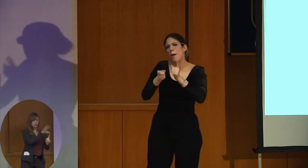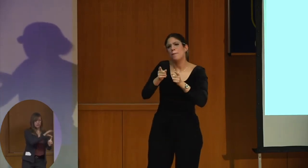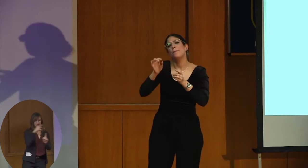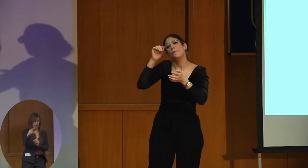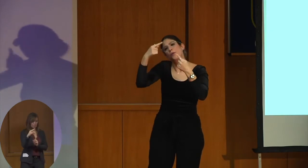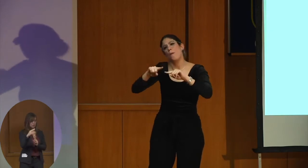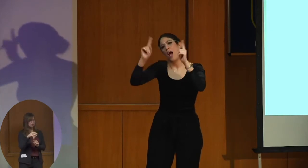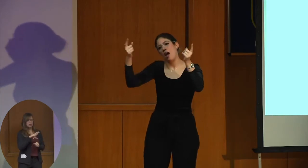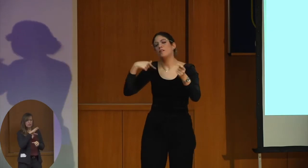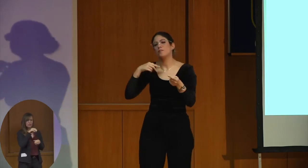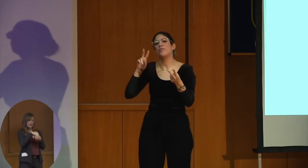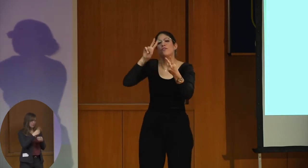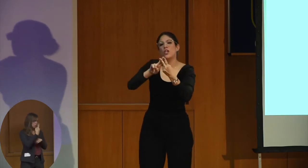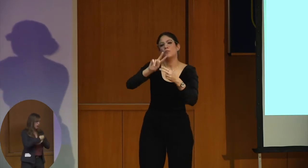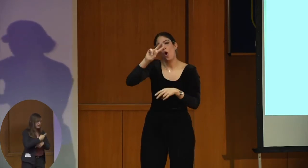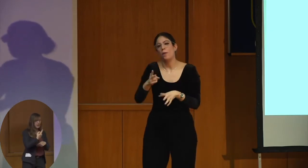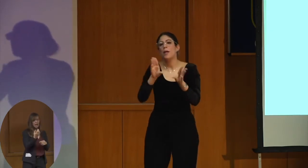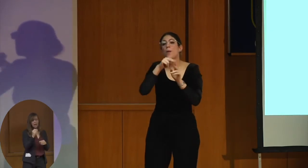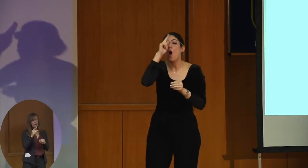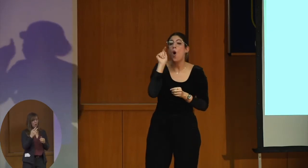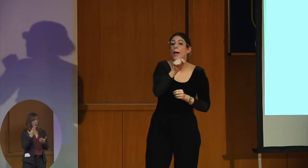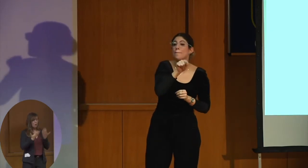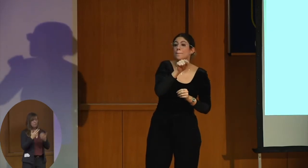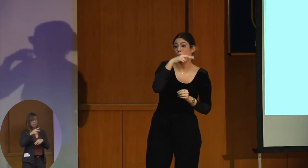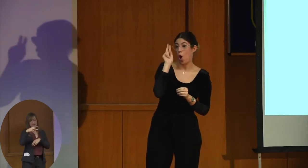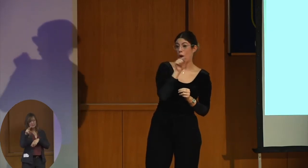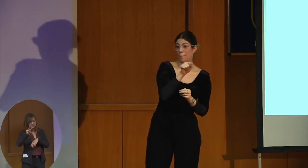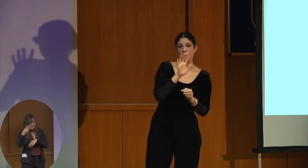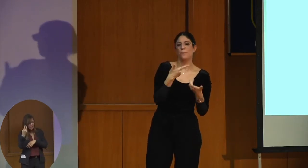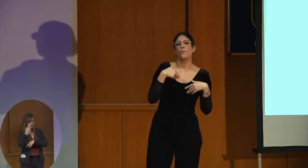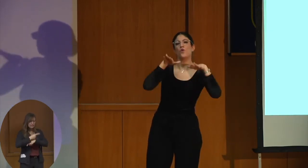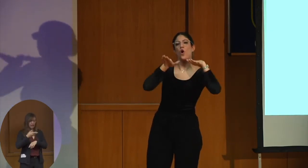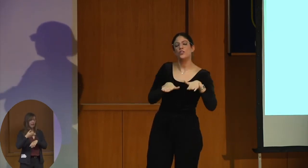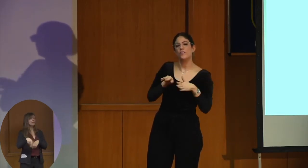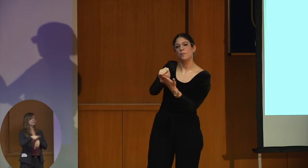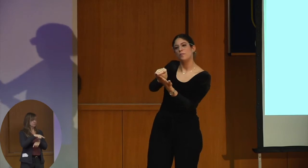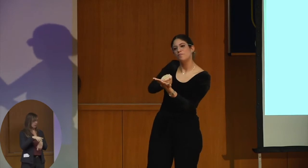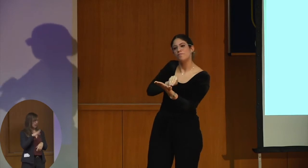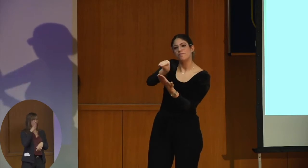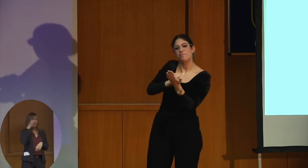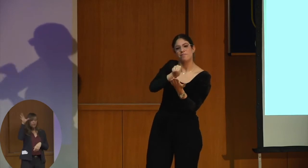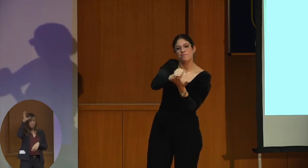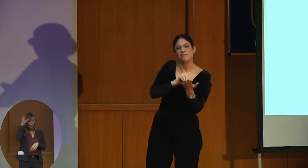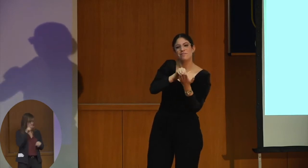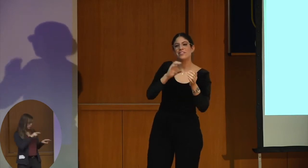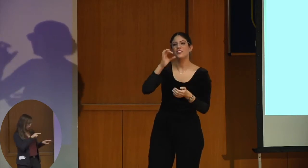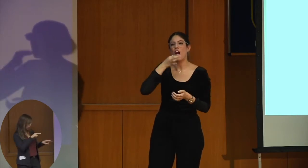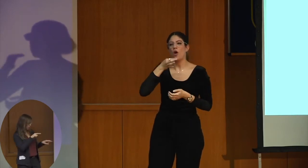same day, or sometimes the day after, a few days later, these parents would sit down with a list